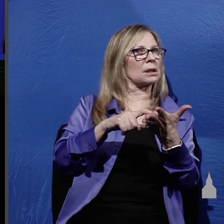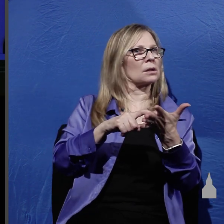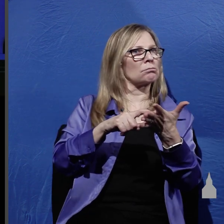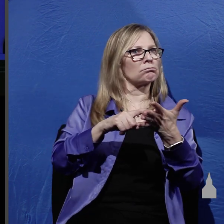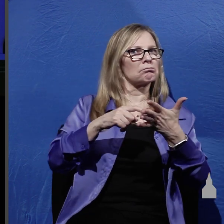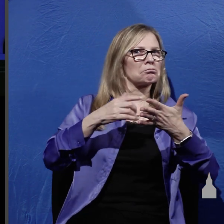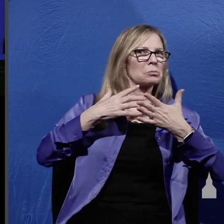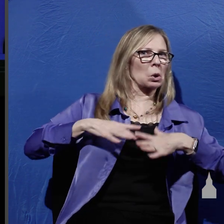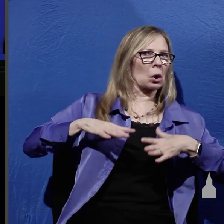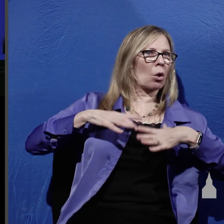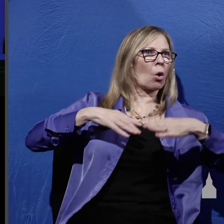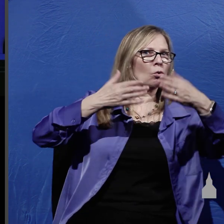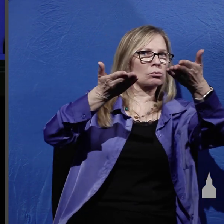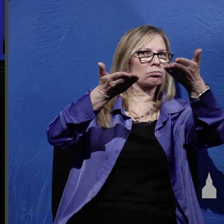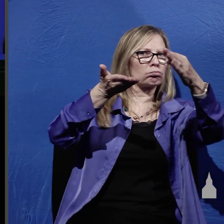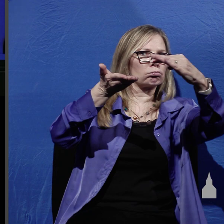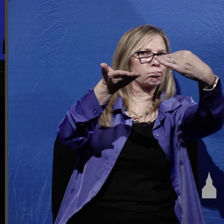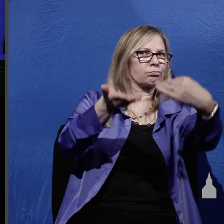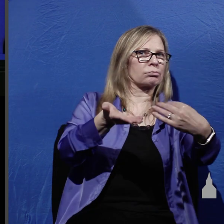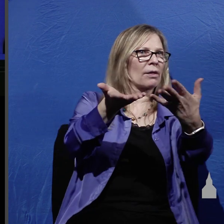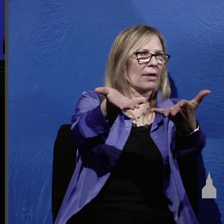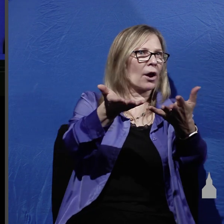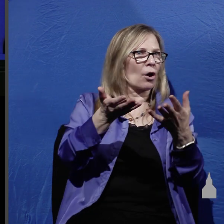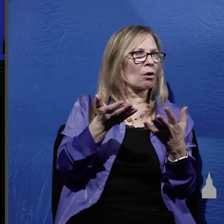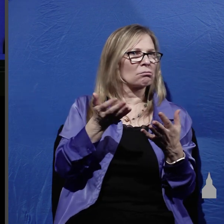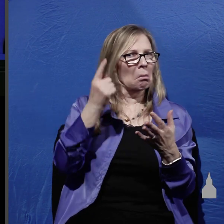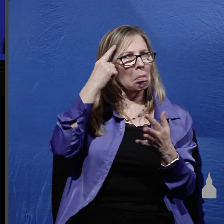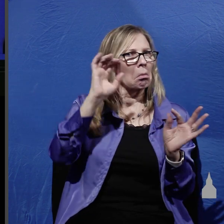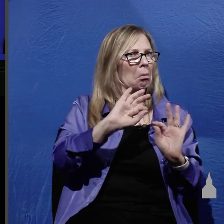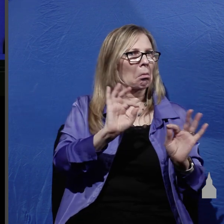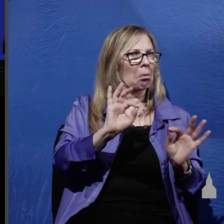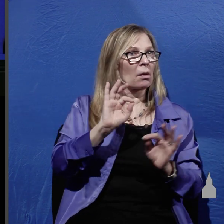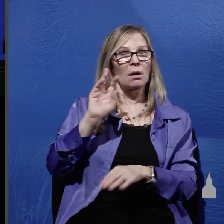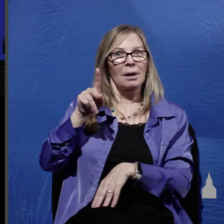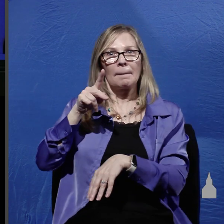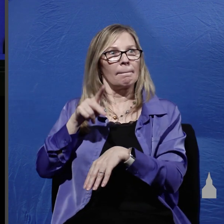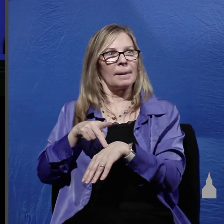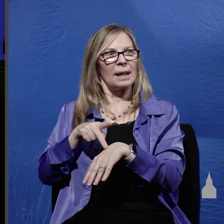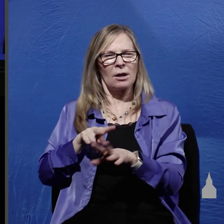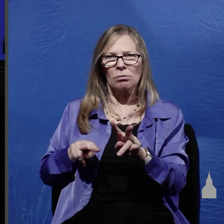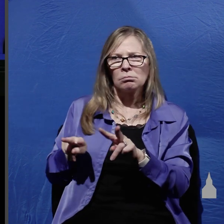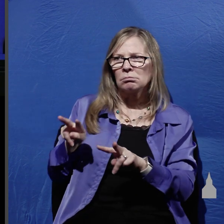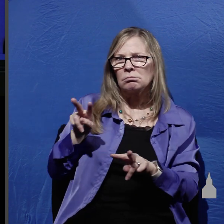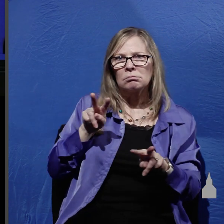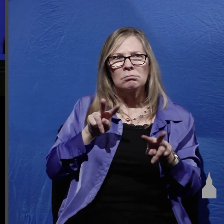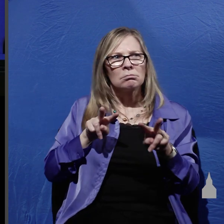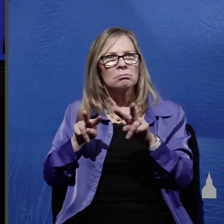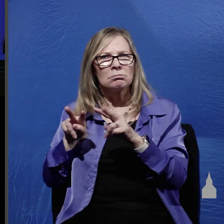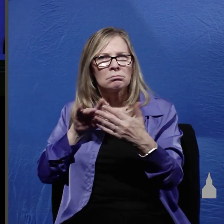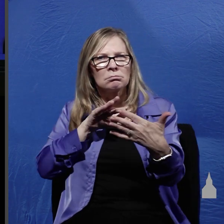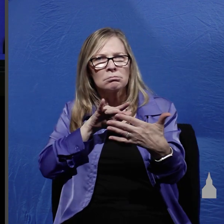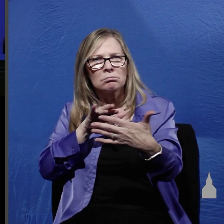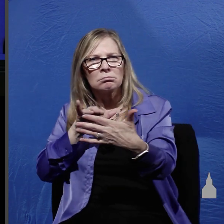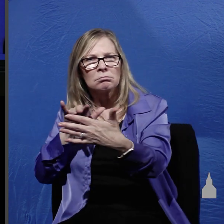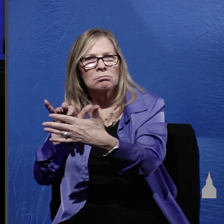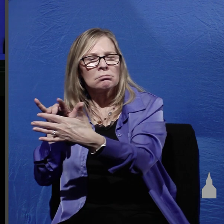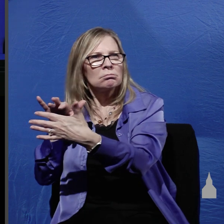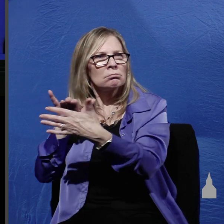clothes lying undisturbed and thinking nothing of it Peter on the other hand Peter gave an investigative